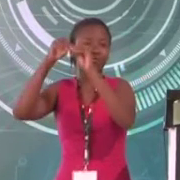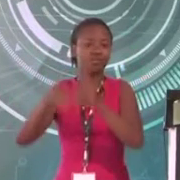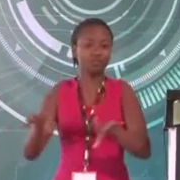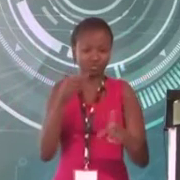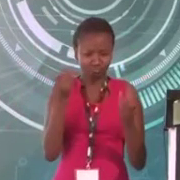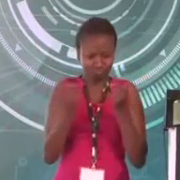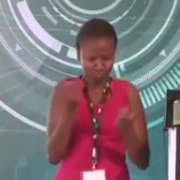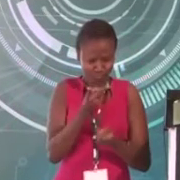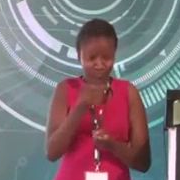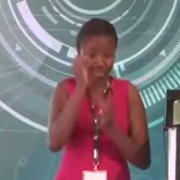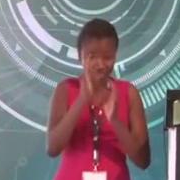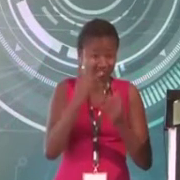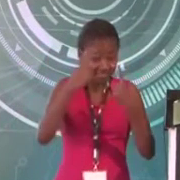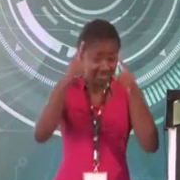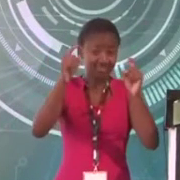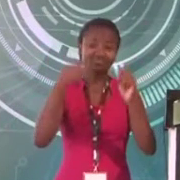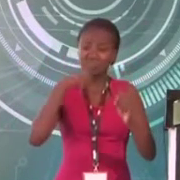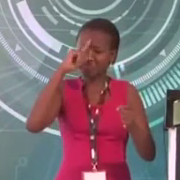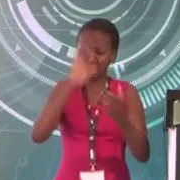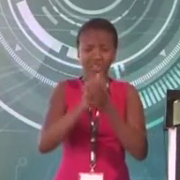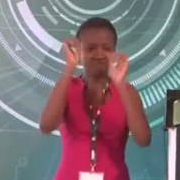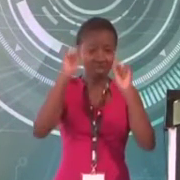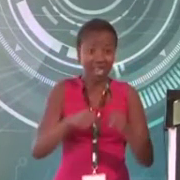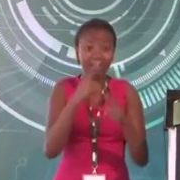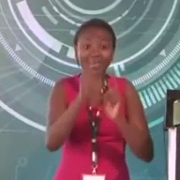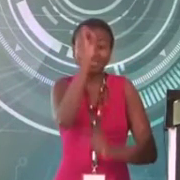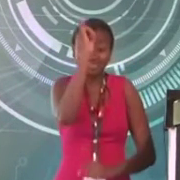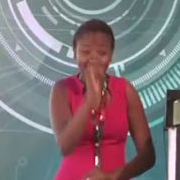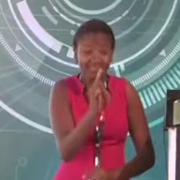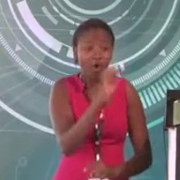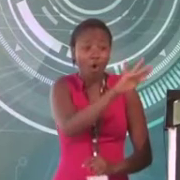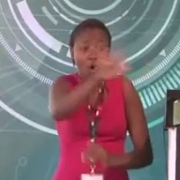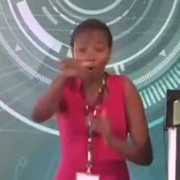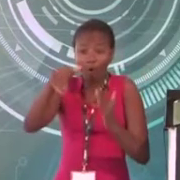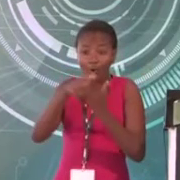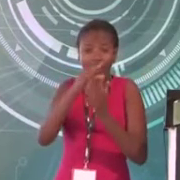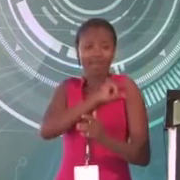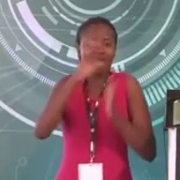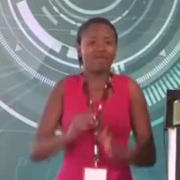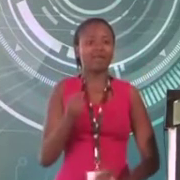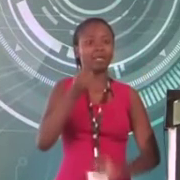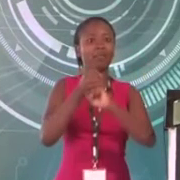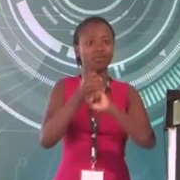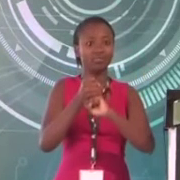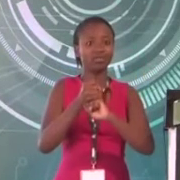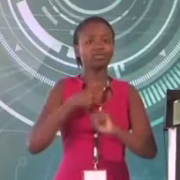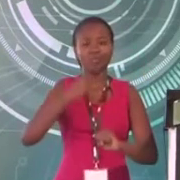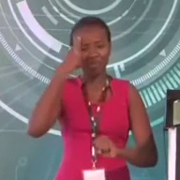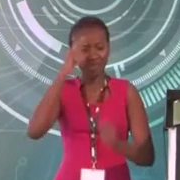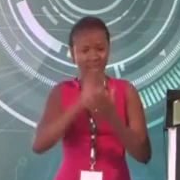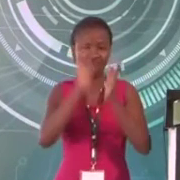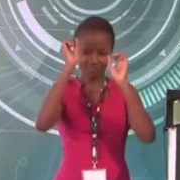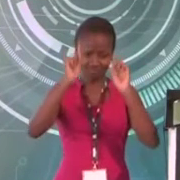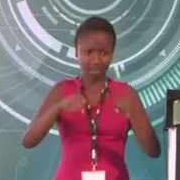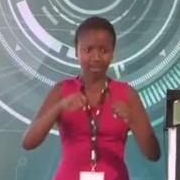I believe this can be done with the support of all these governors who are here today. I believe so